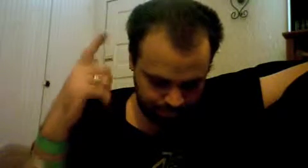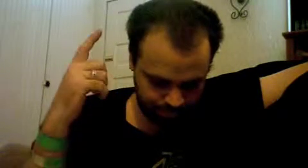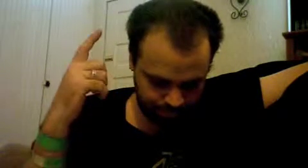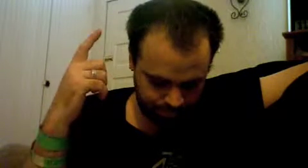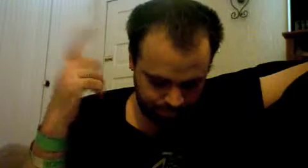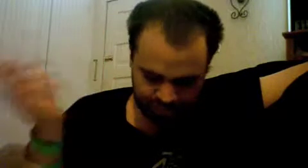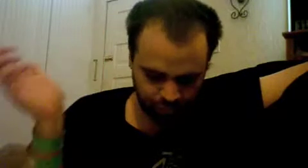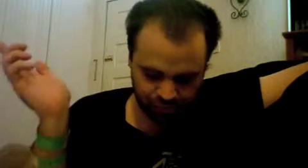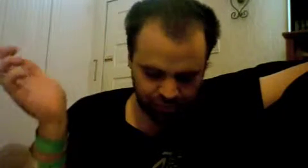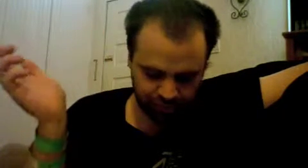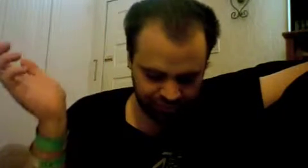this result